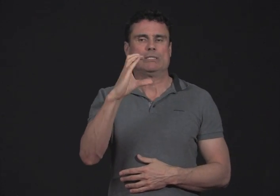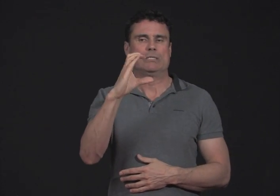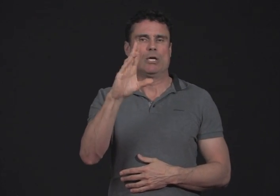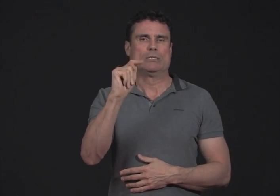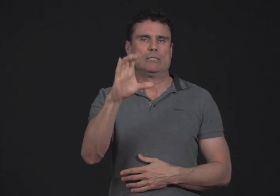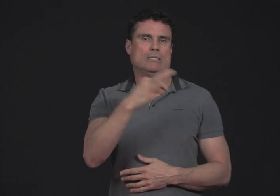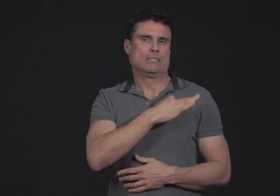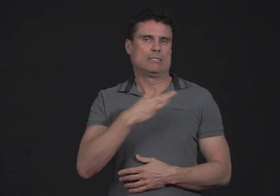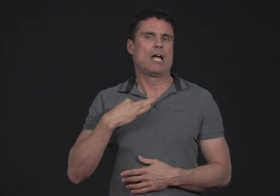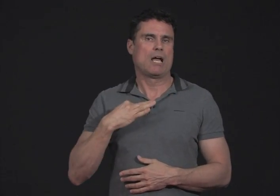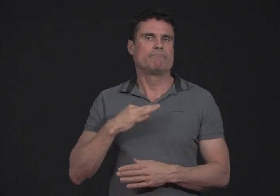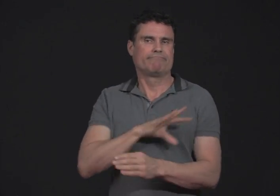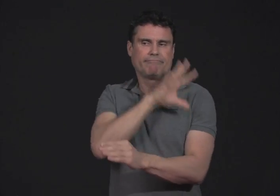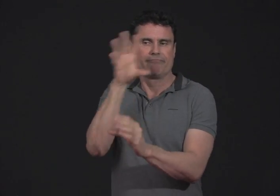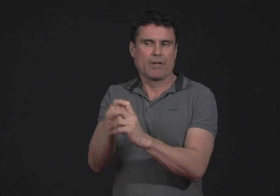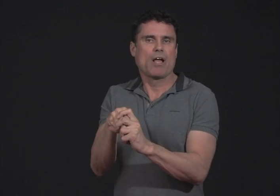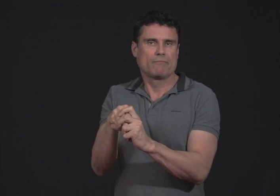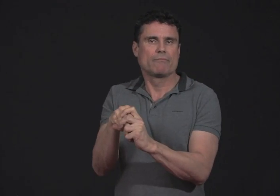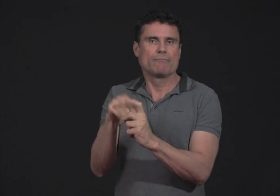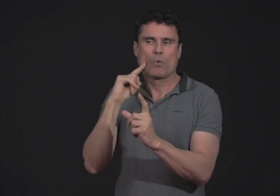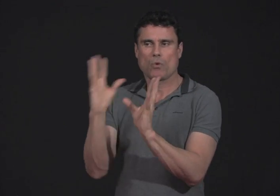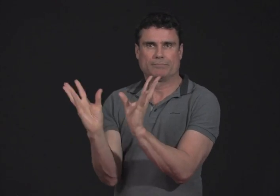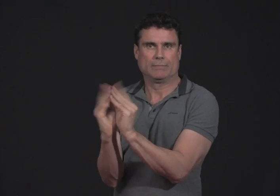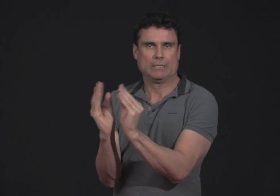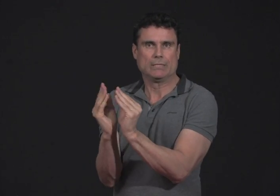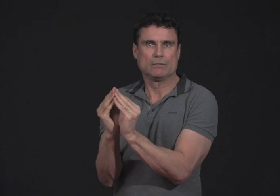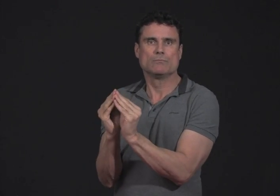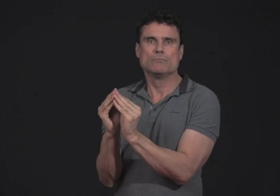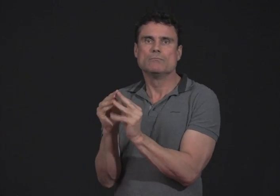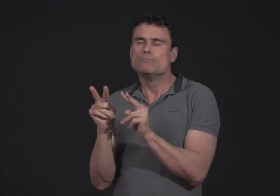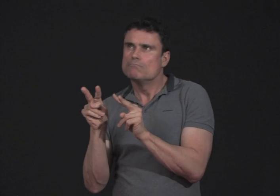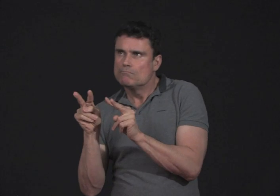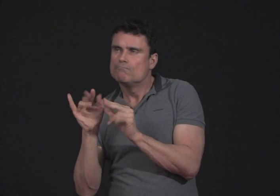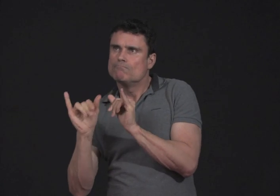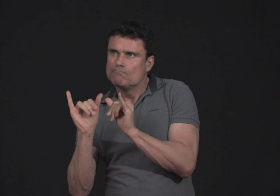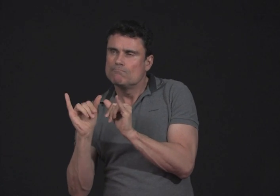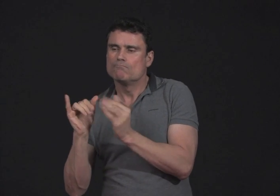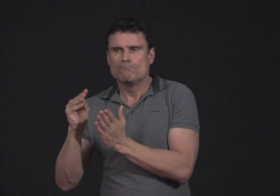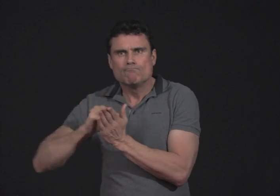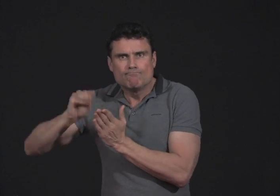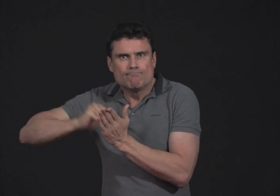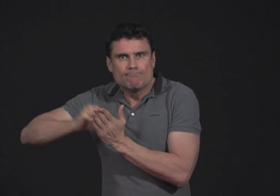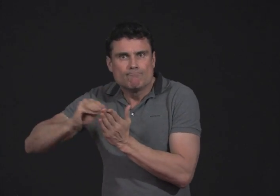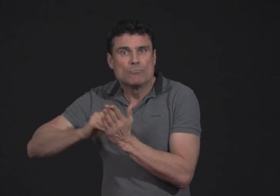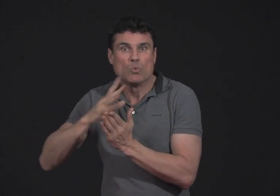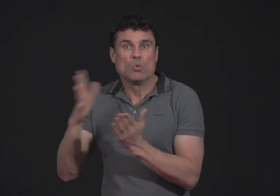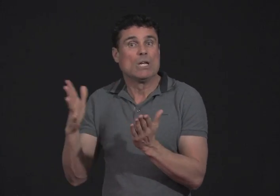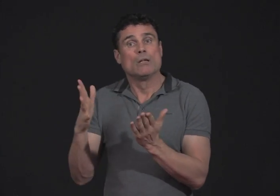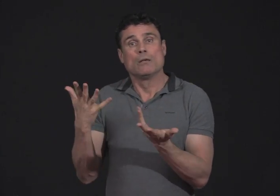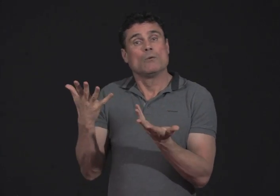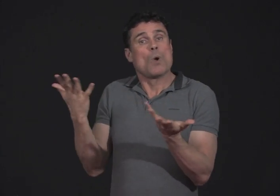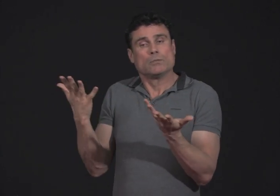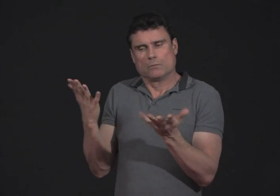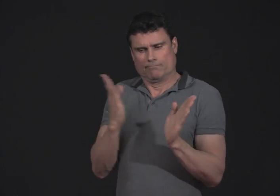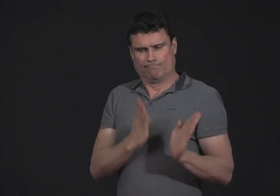involved in that meeting. They take the time to document everything that happens and organize all that information.